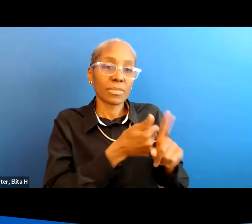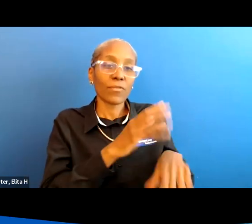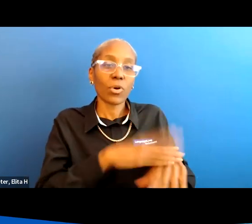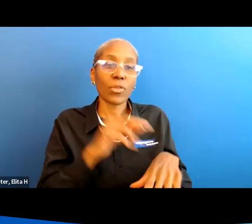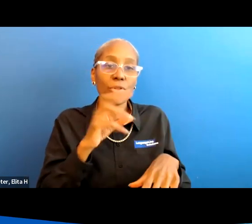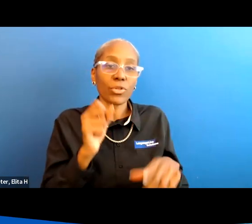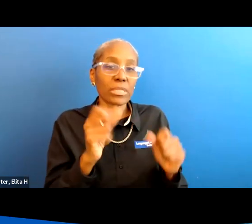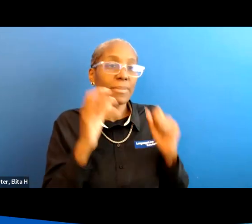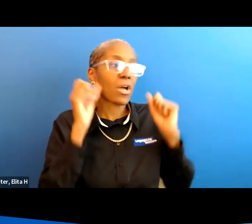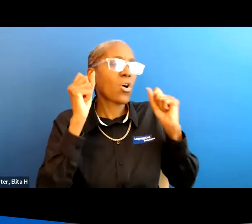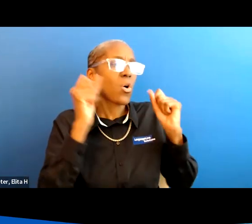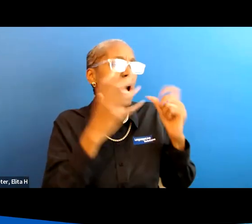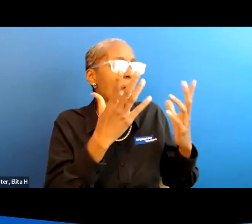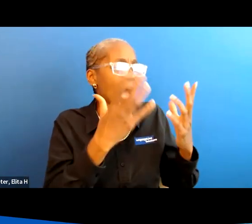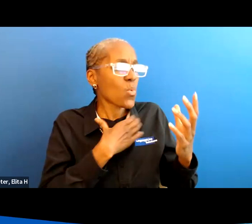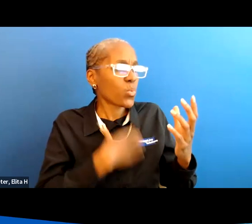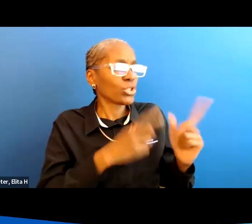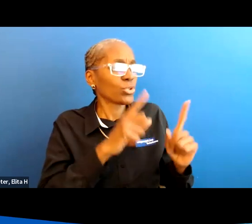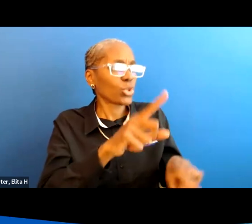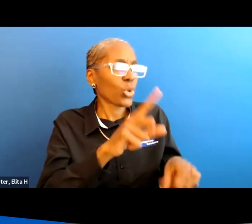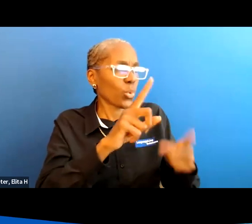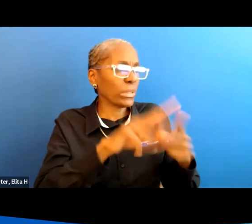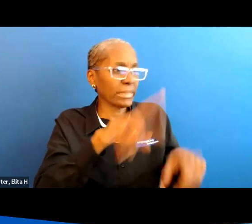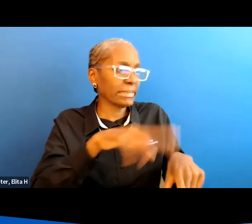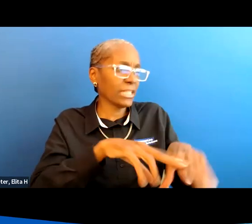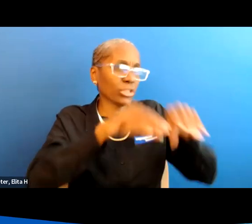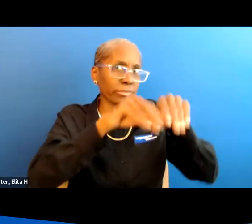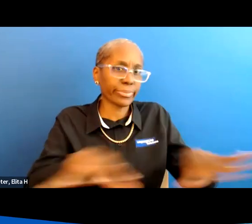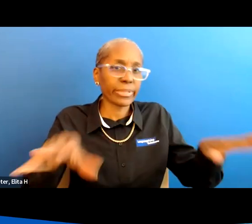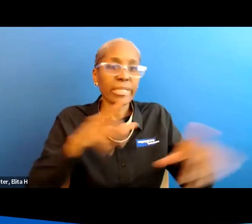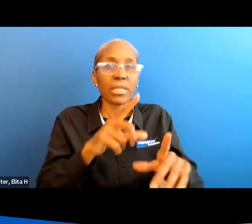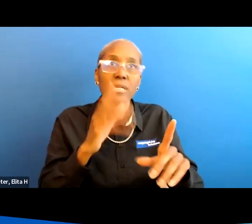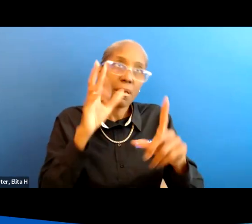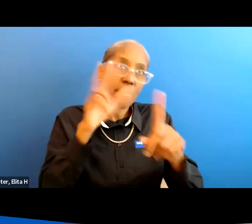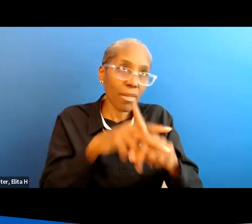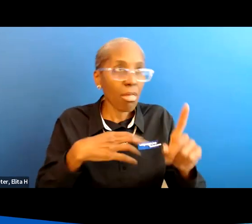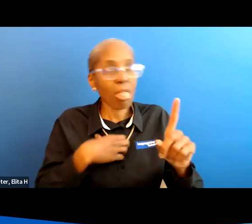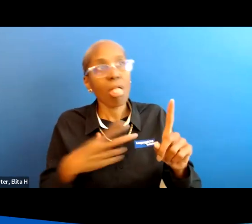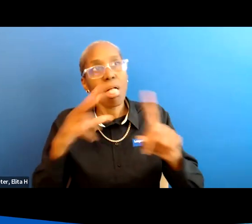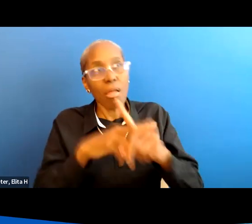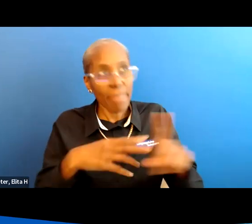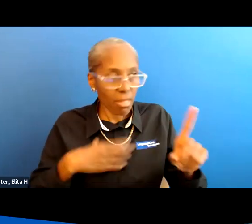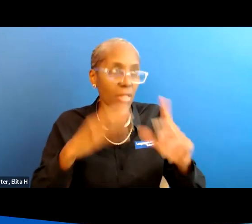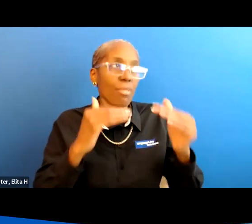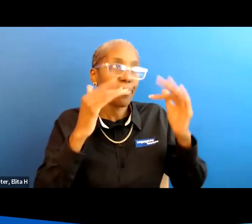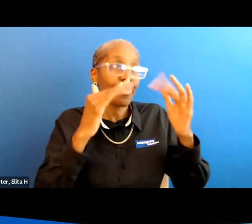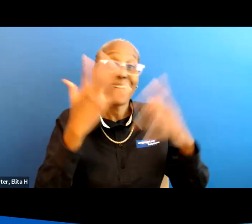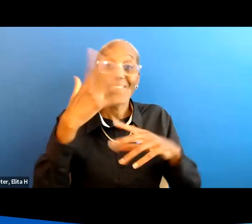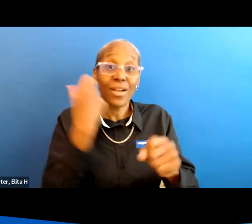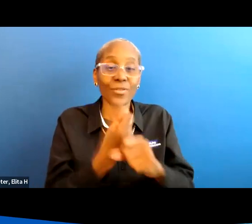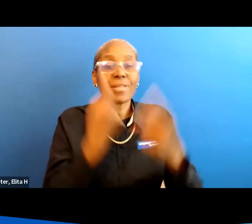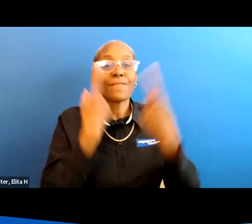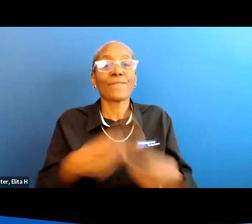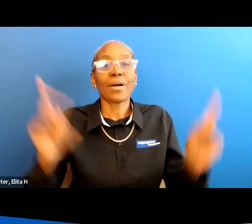and i thought oh i wish you could go nationally it's been several years ago but he kept appealing for five years and he finally got his fes